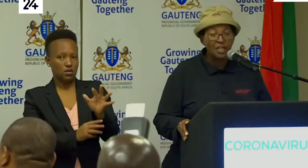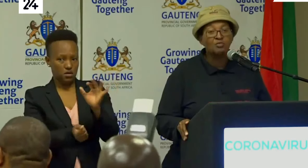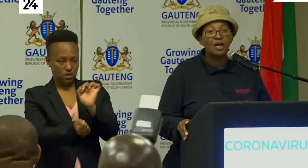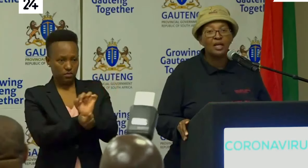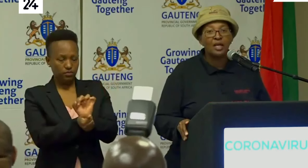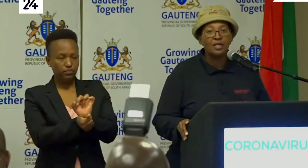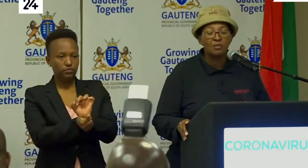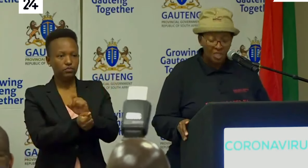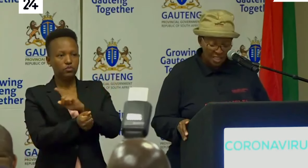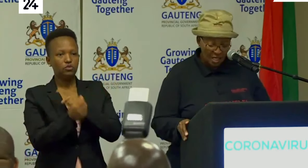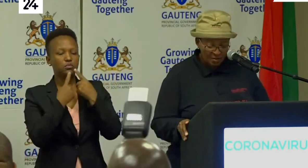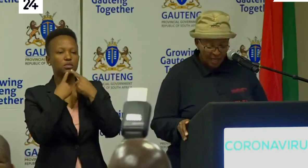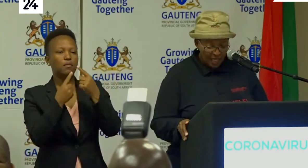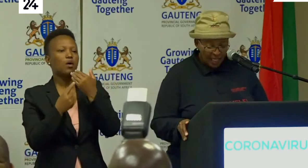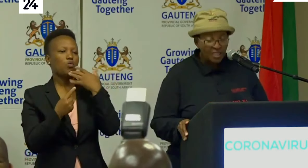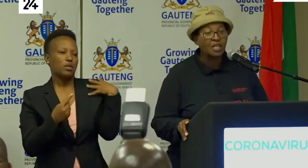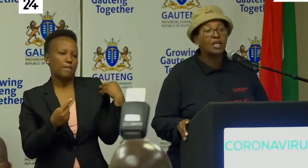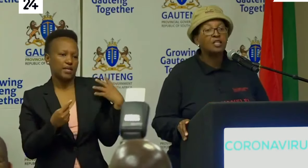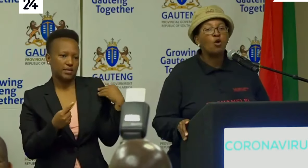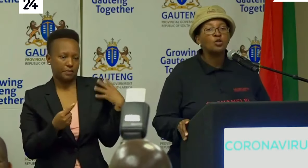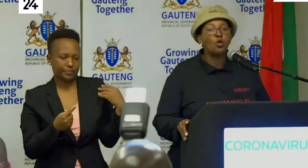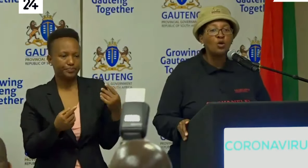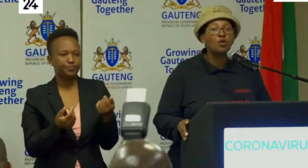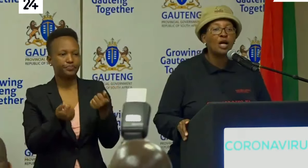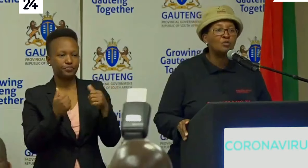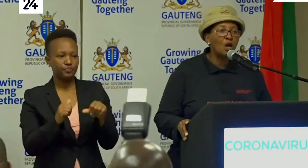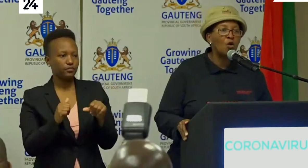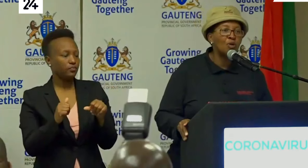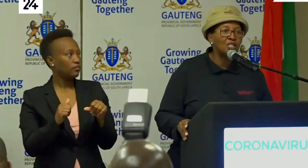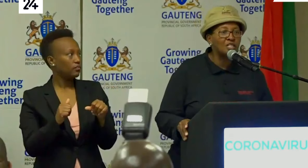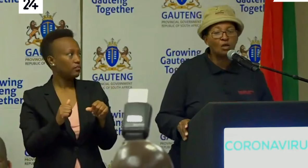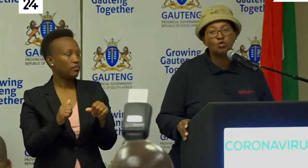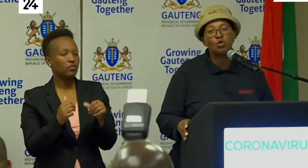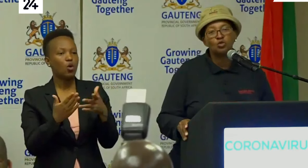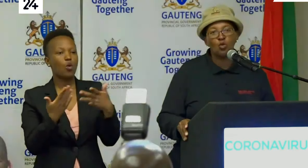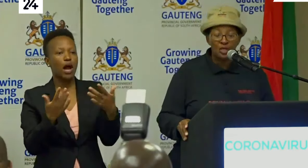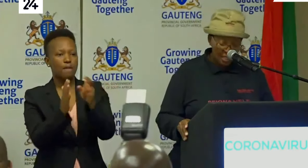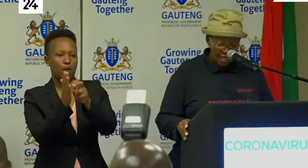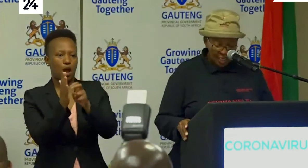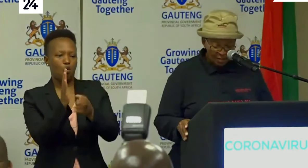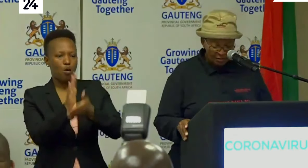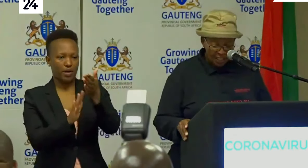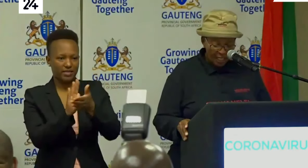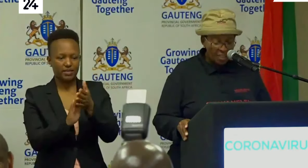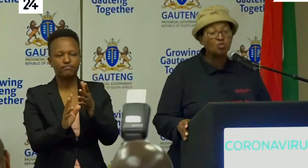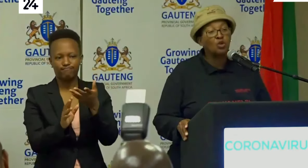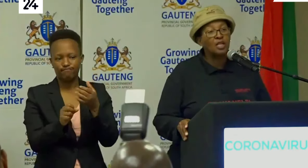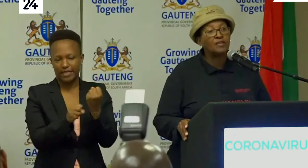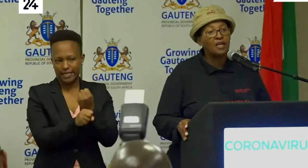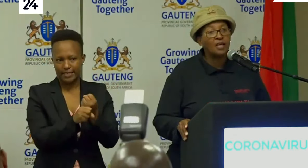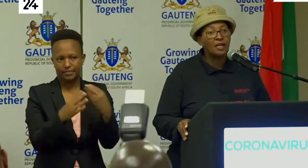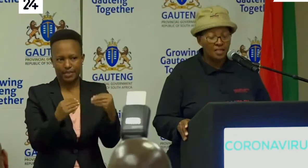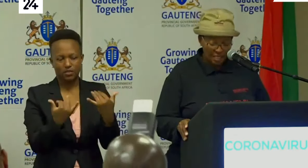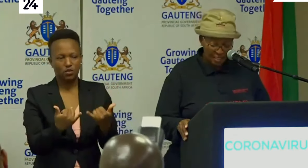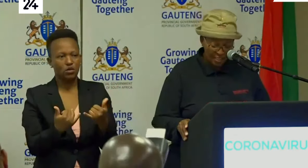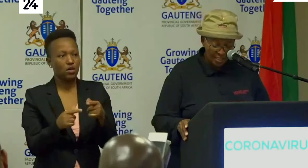outlined by the minister and the ongoing operations are also ongoing even this morning